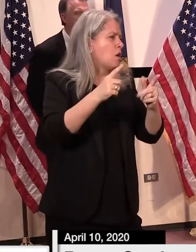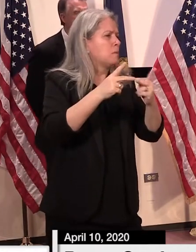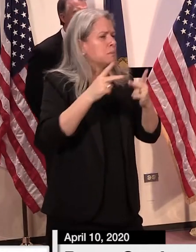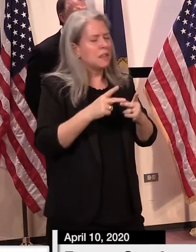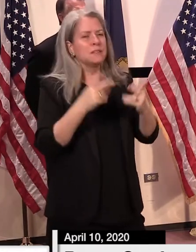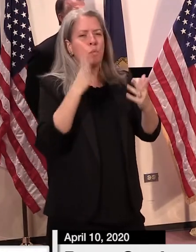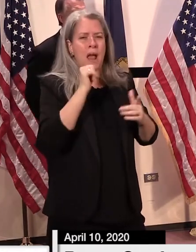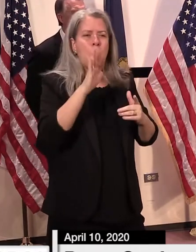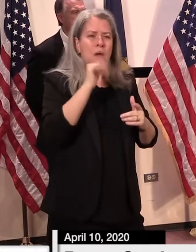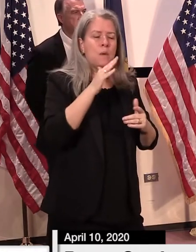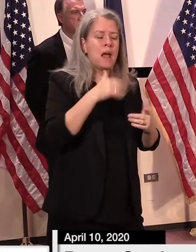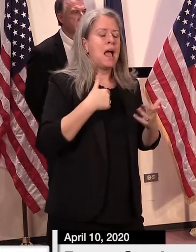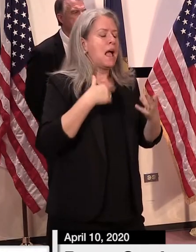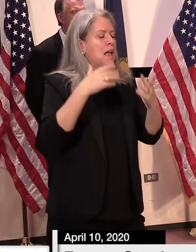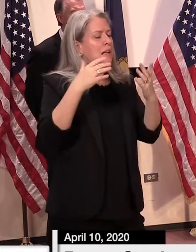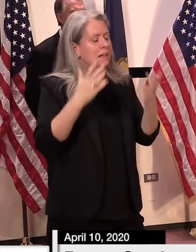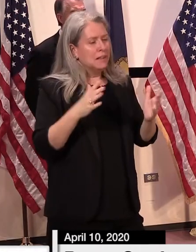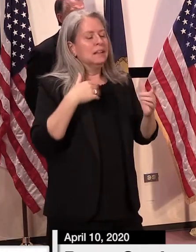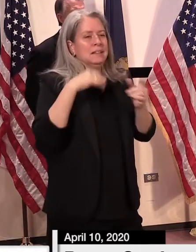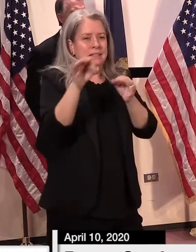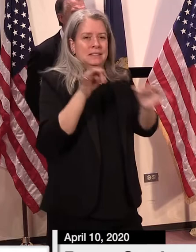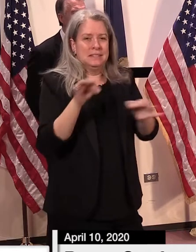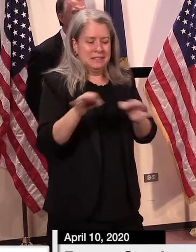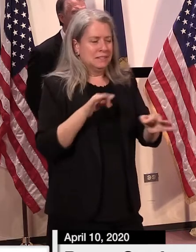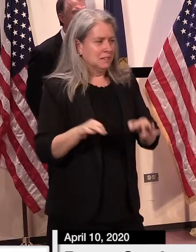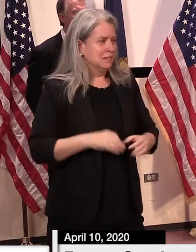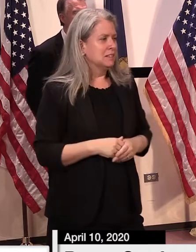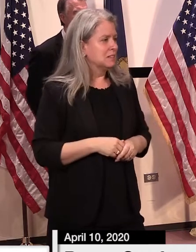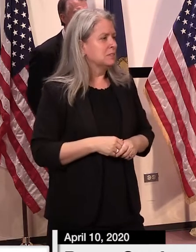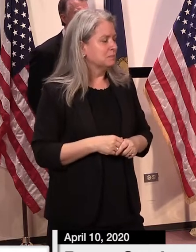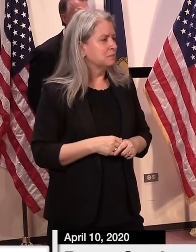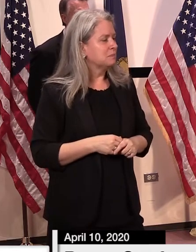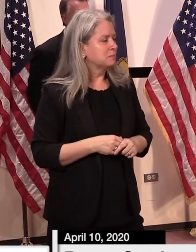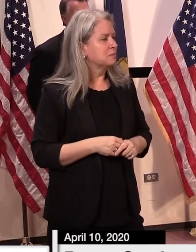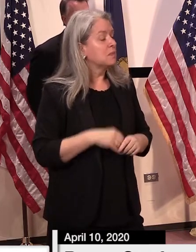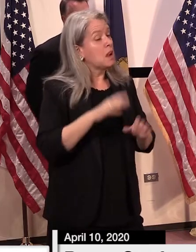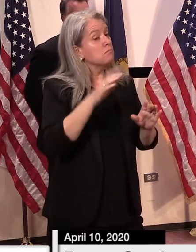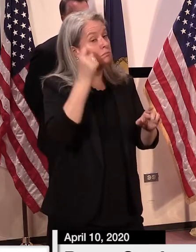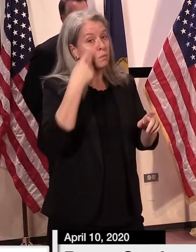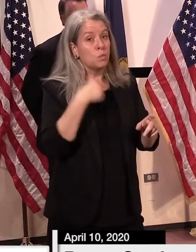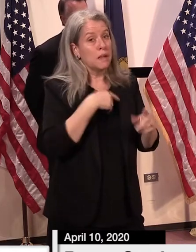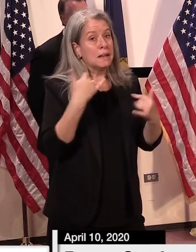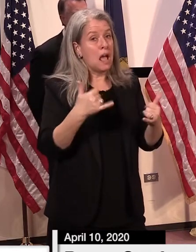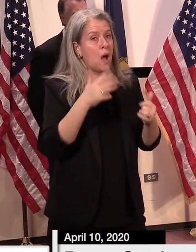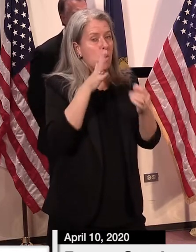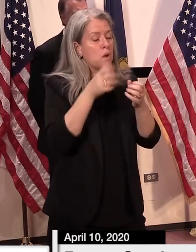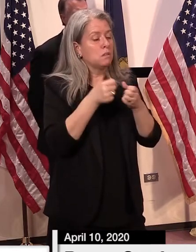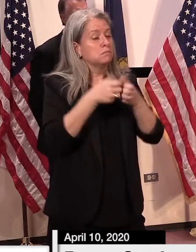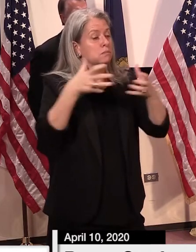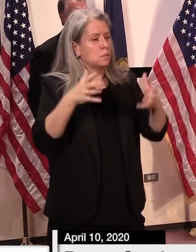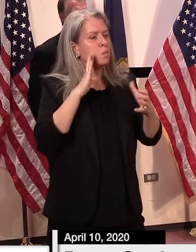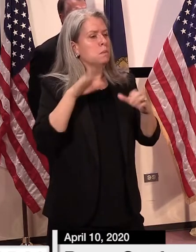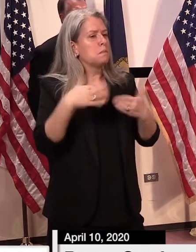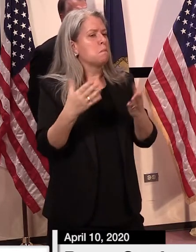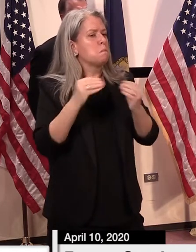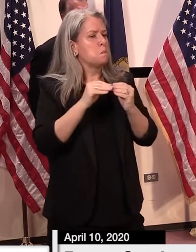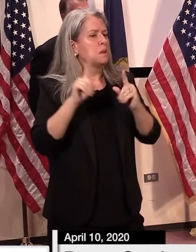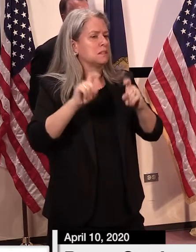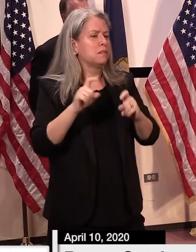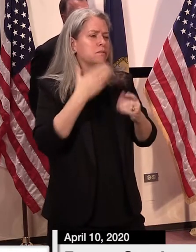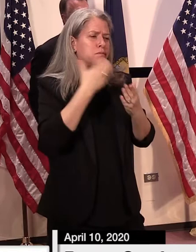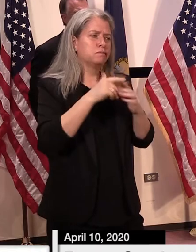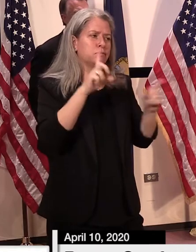The answer, and I'm going to talk about the fact that we're expanding sort of our testing protocol, thanks to Dr. Levine,